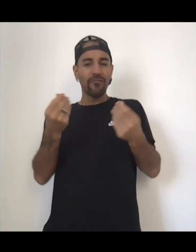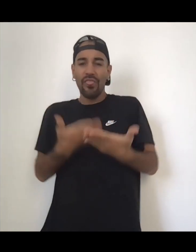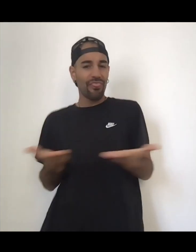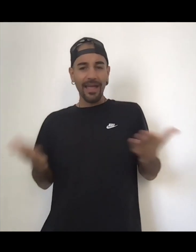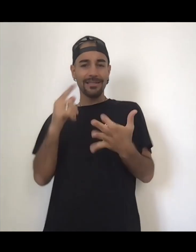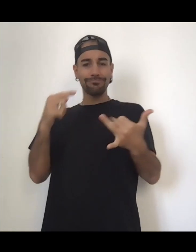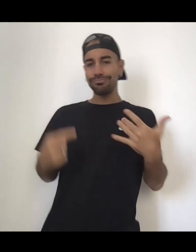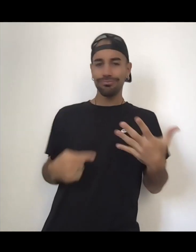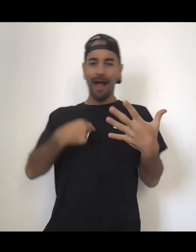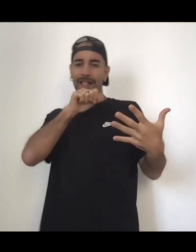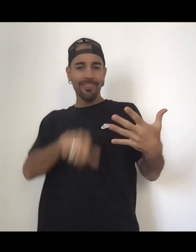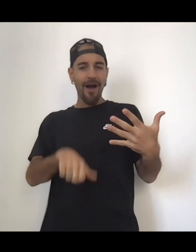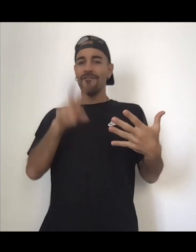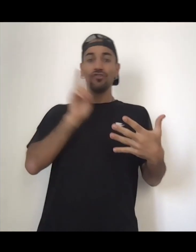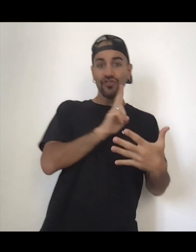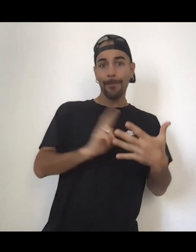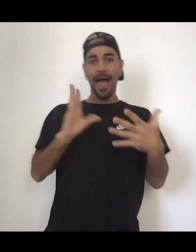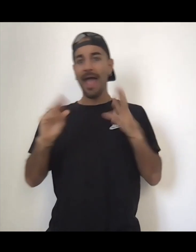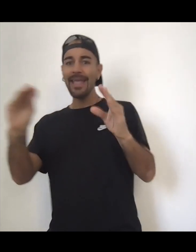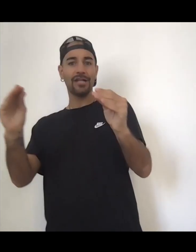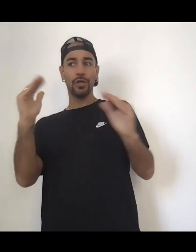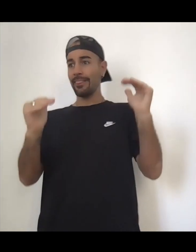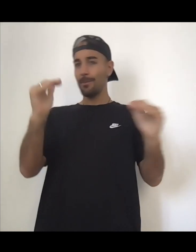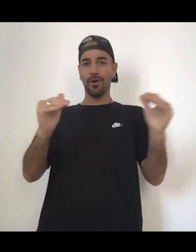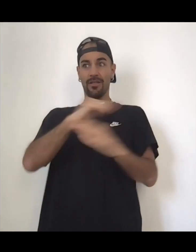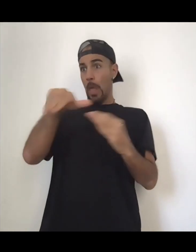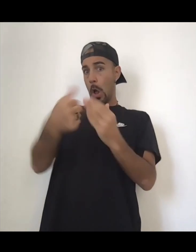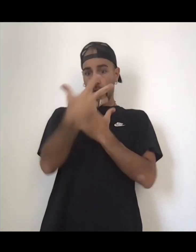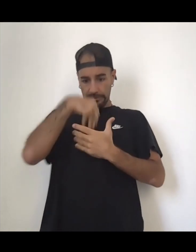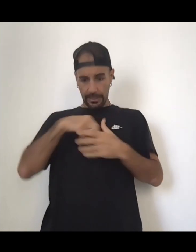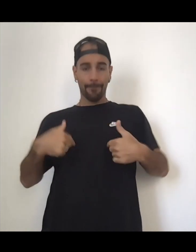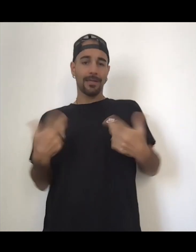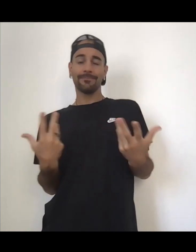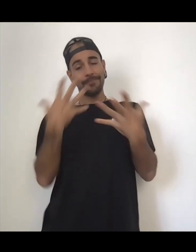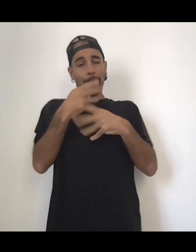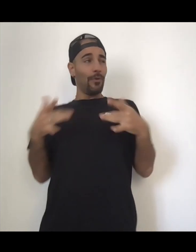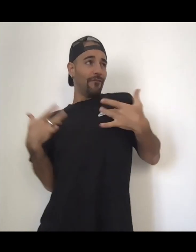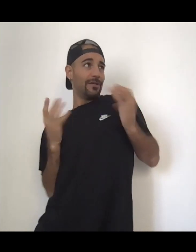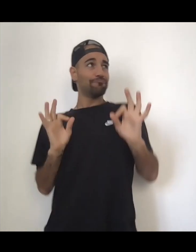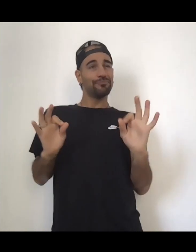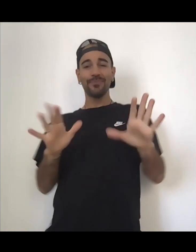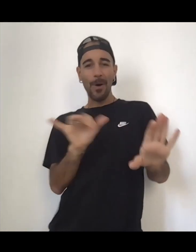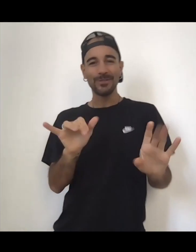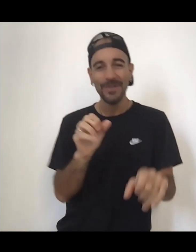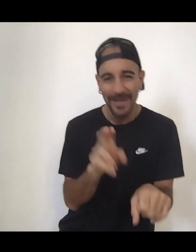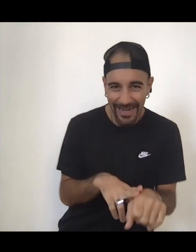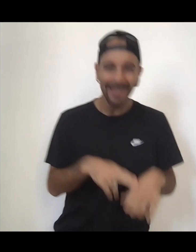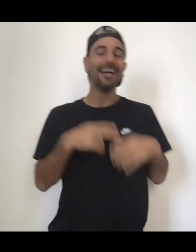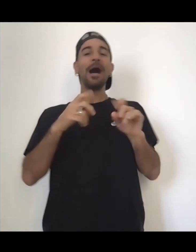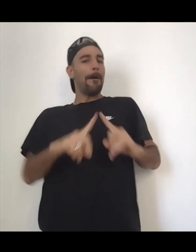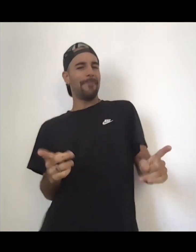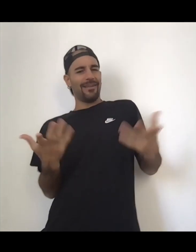But like, I am, yeah, I am such a Gemini Libra Cancer. And like, here we are. Boom. So I trust that. And